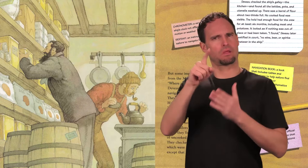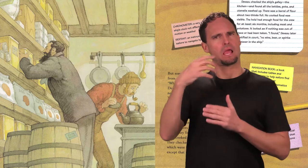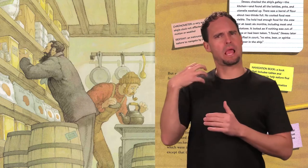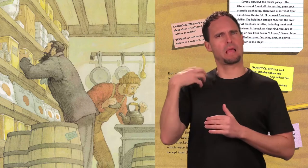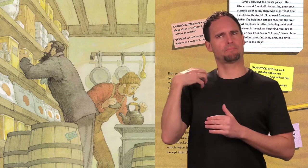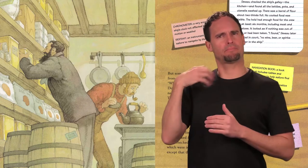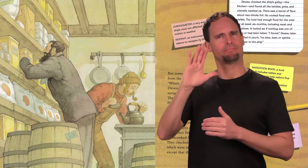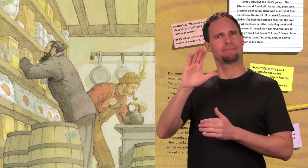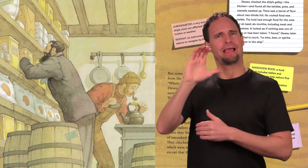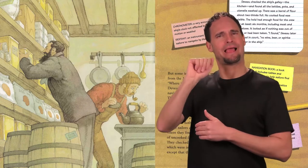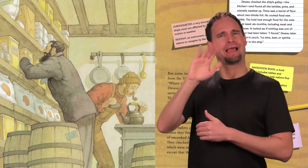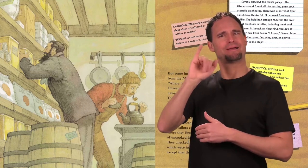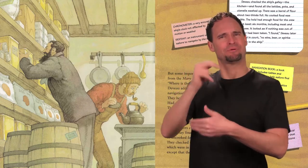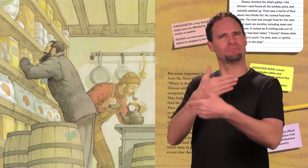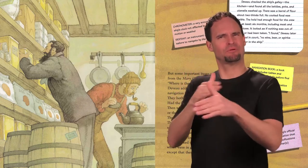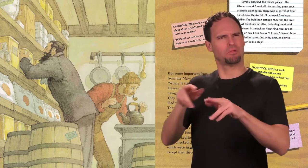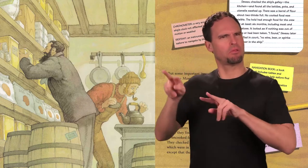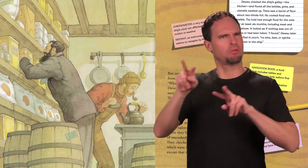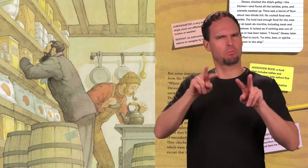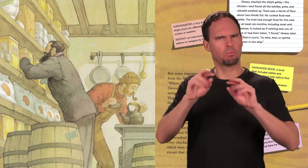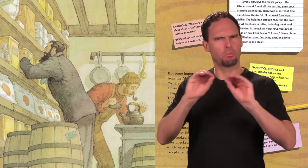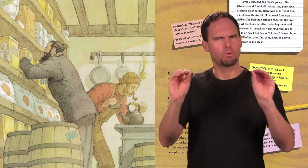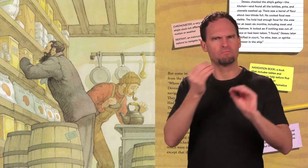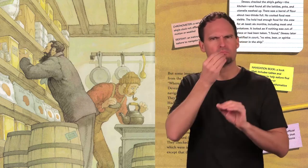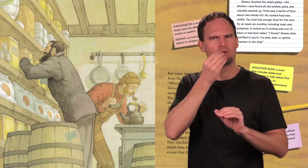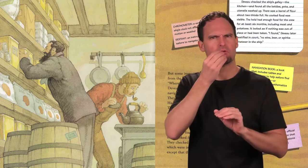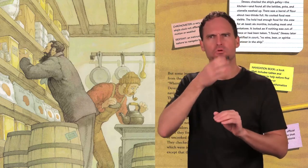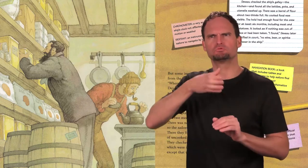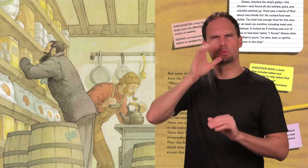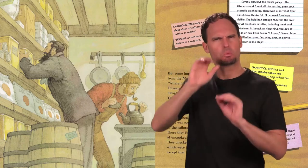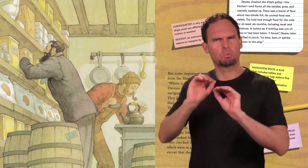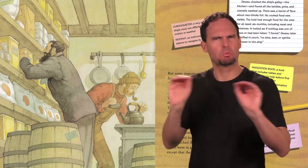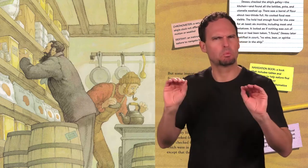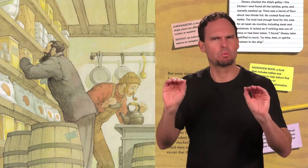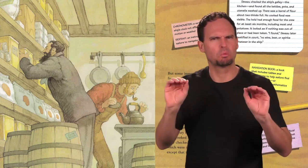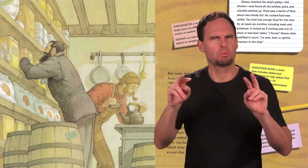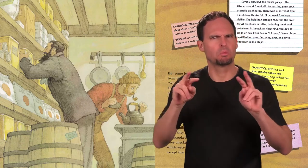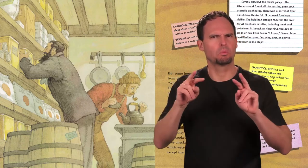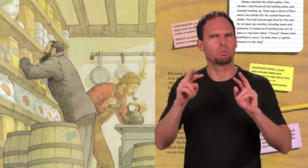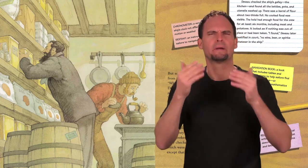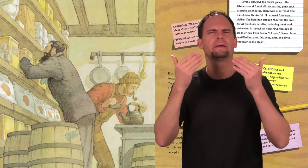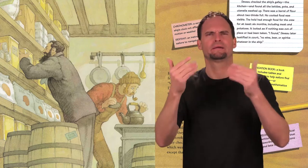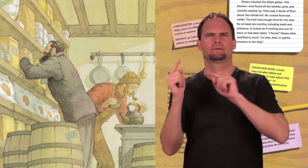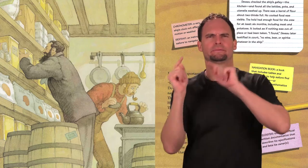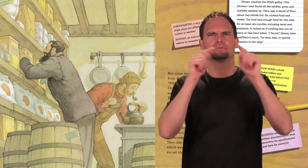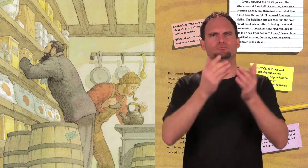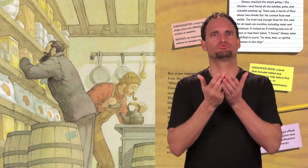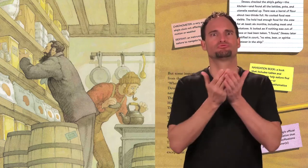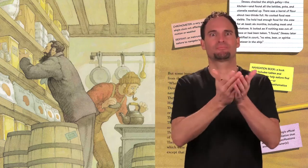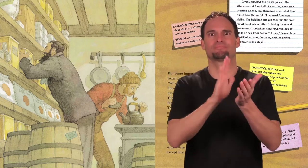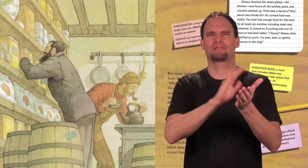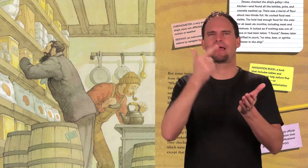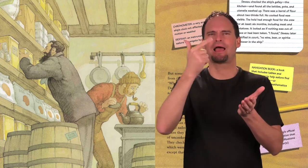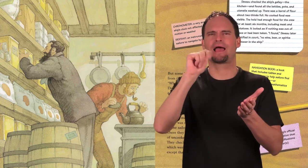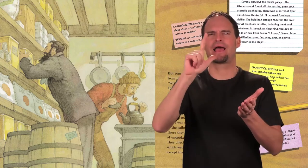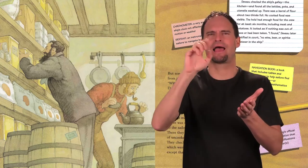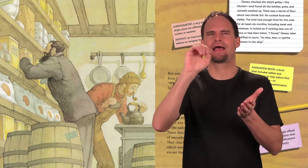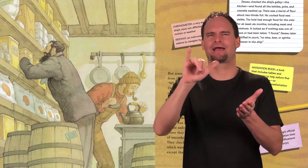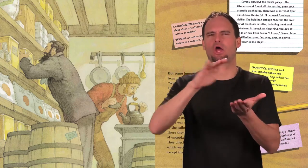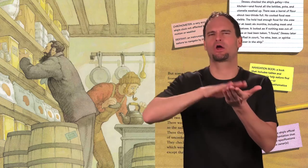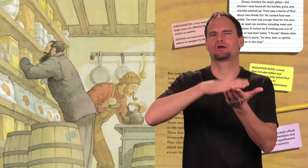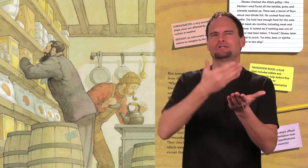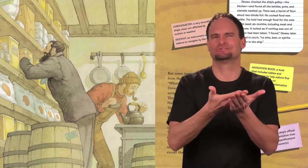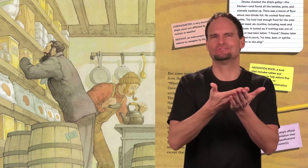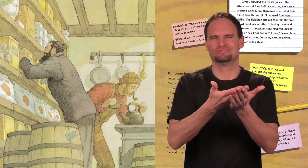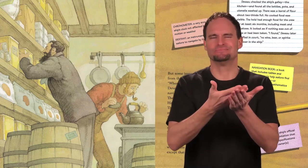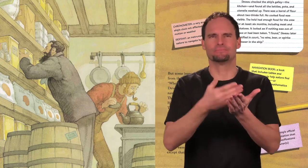The two men asked themselves these questions. There was nothing to eat or drink in the captain's cabin. So the sailors checked